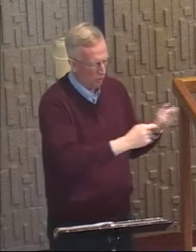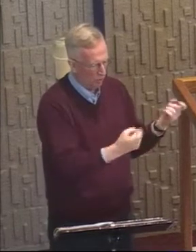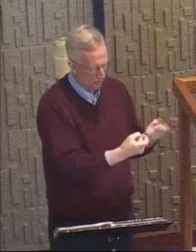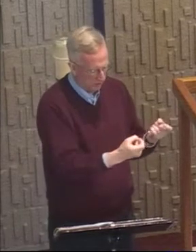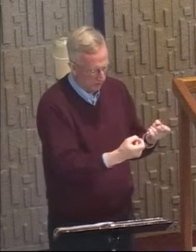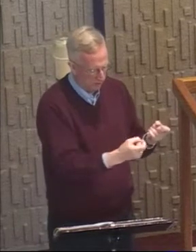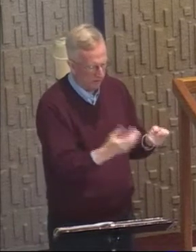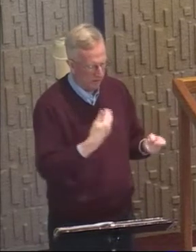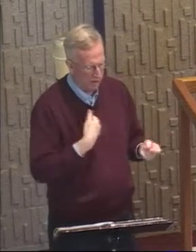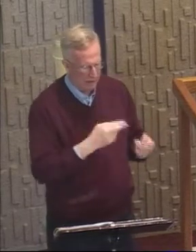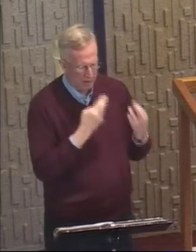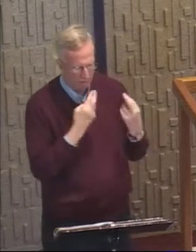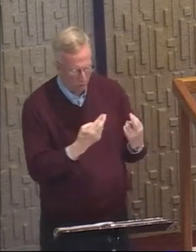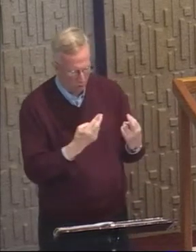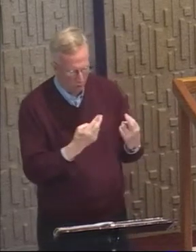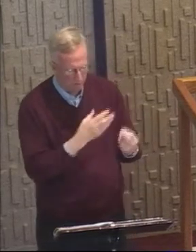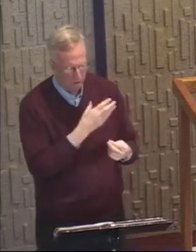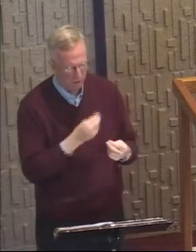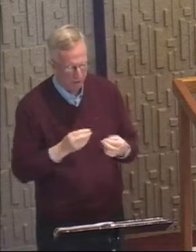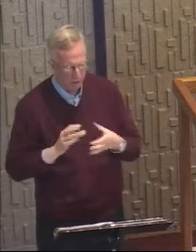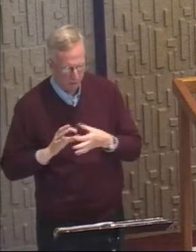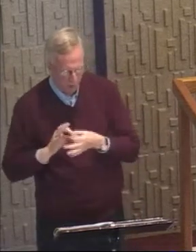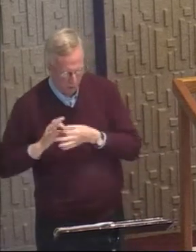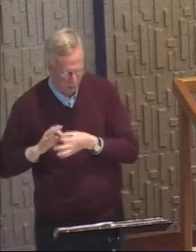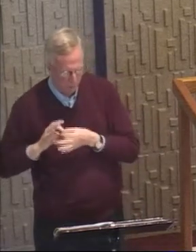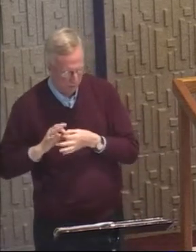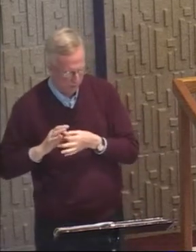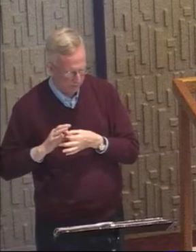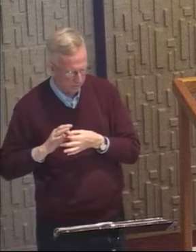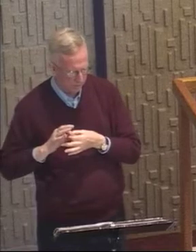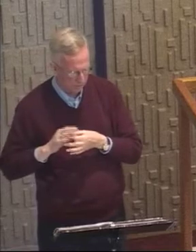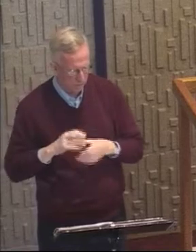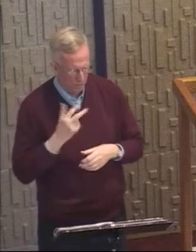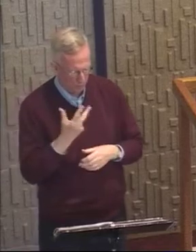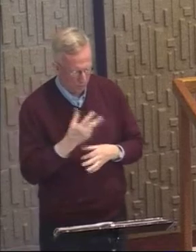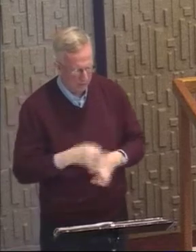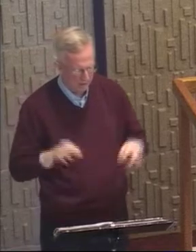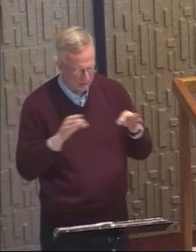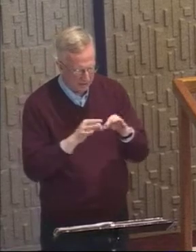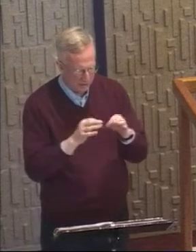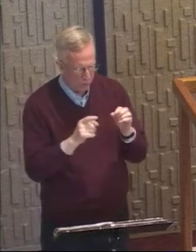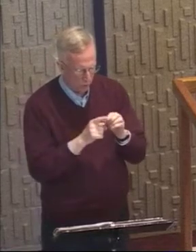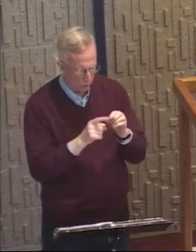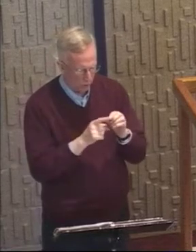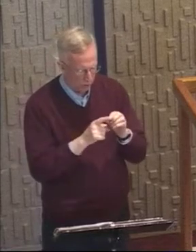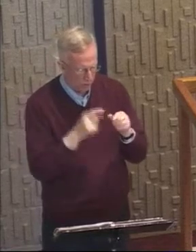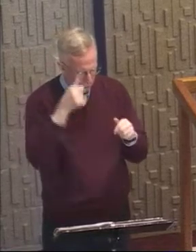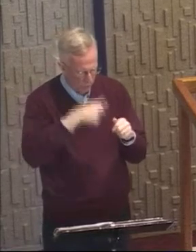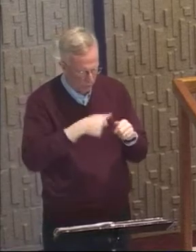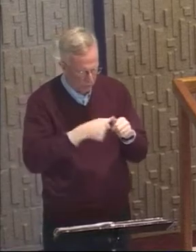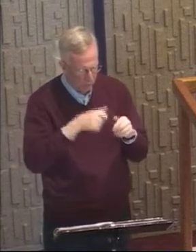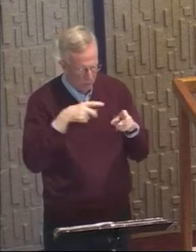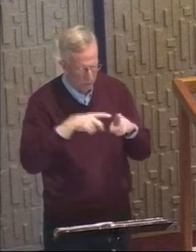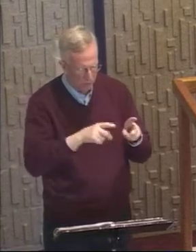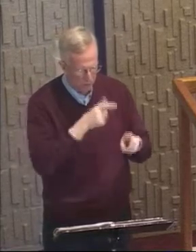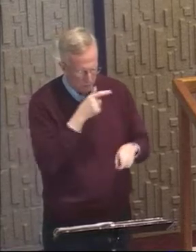And finally, what do we need to do to be more cooperative to what Jesus is asking of each and every one of us?